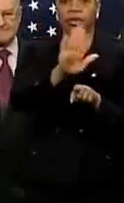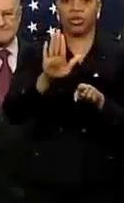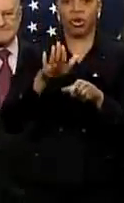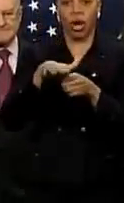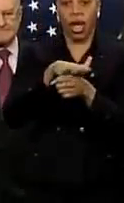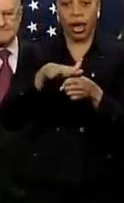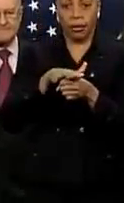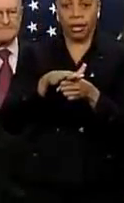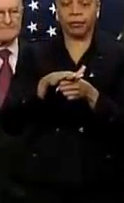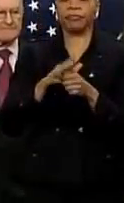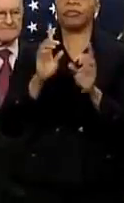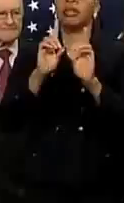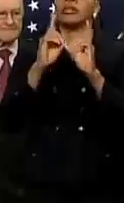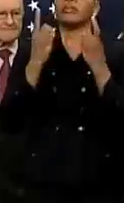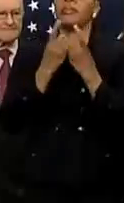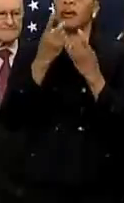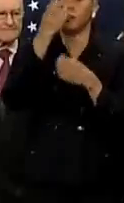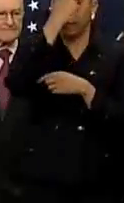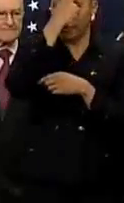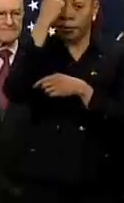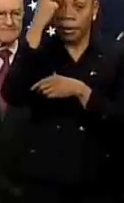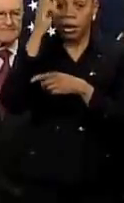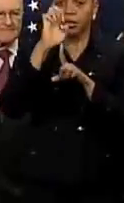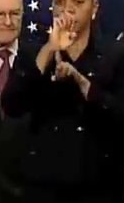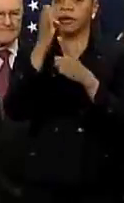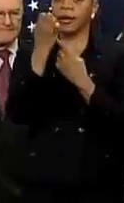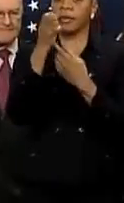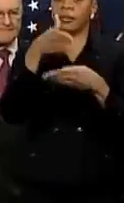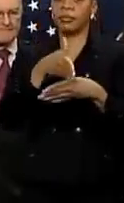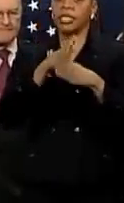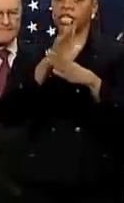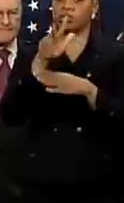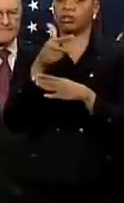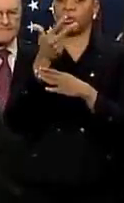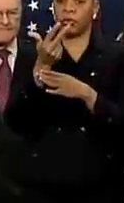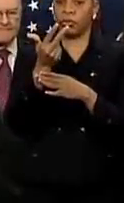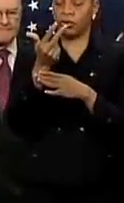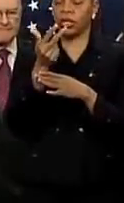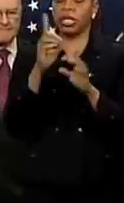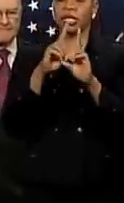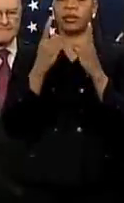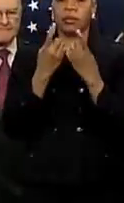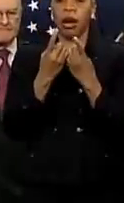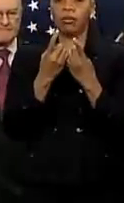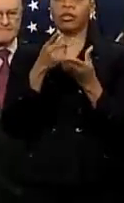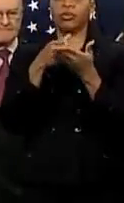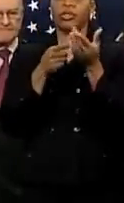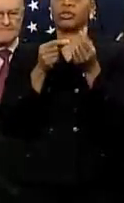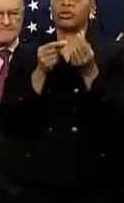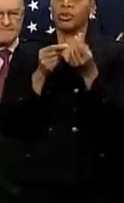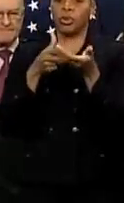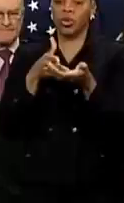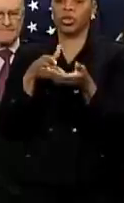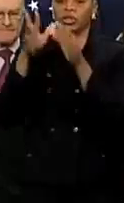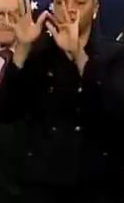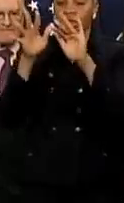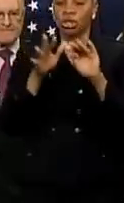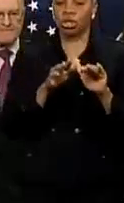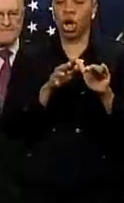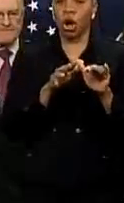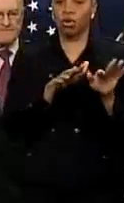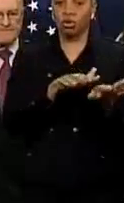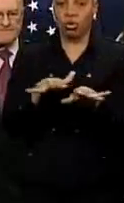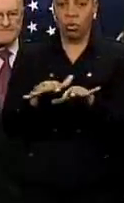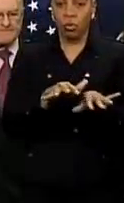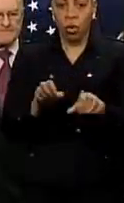Protection, and Transportation, those three departments, are supplementing, you should know, the snow removal effort with their own equipment.